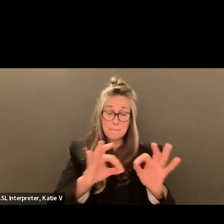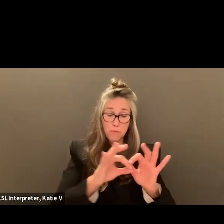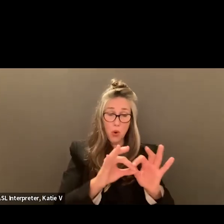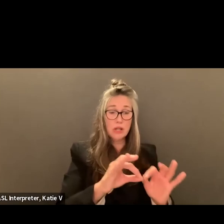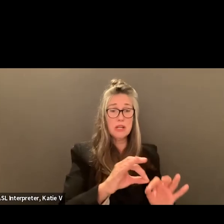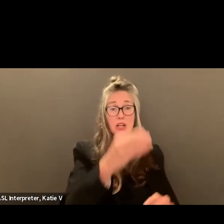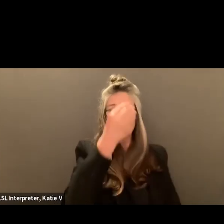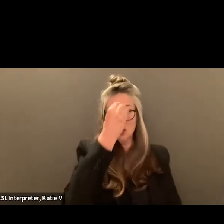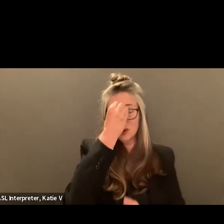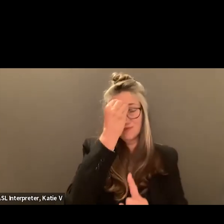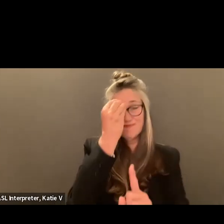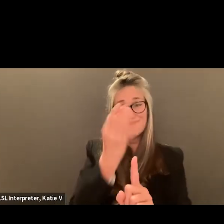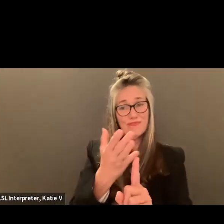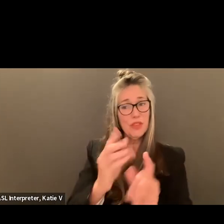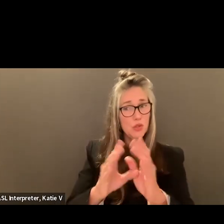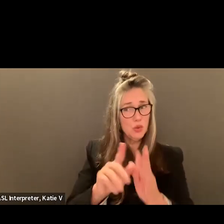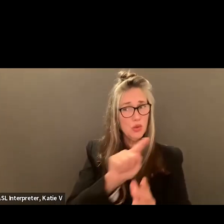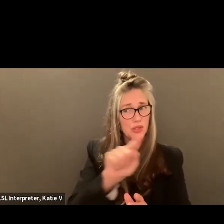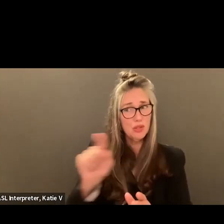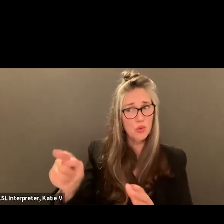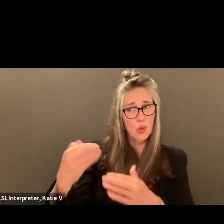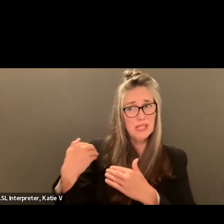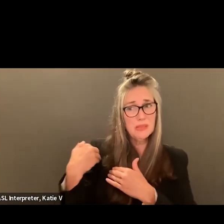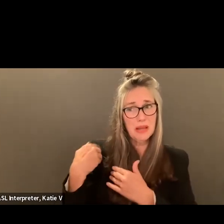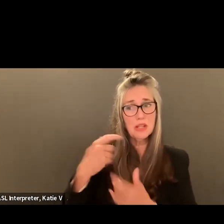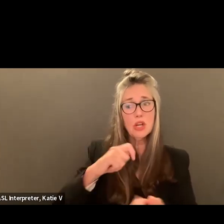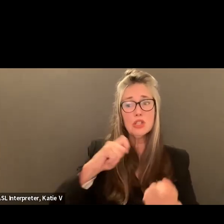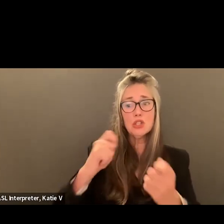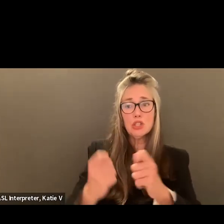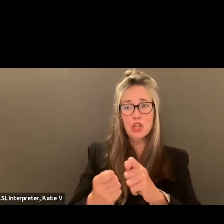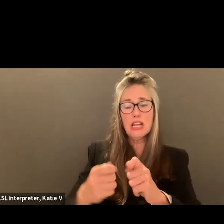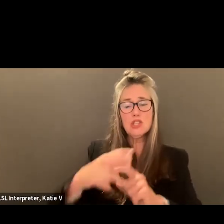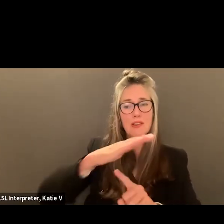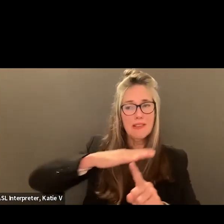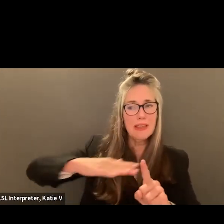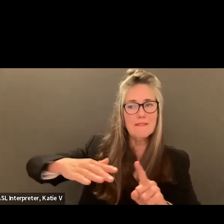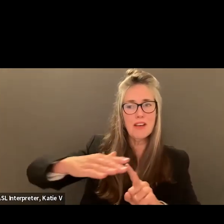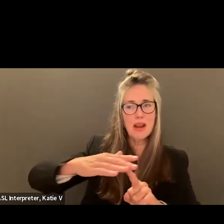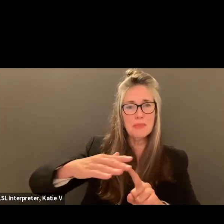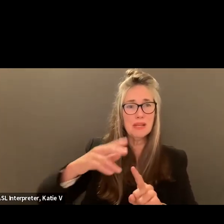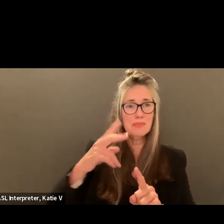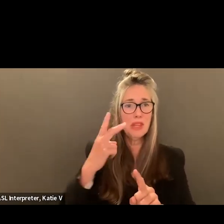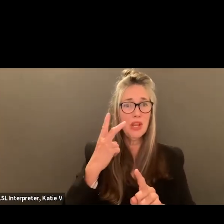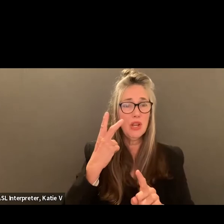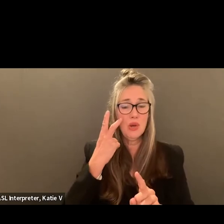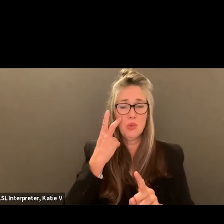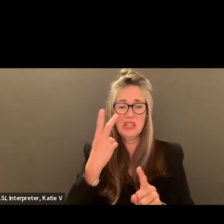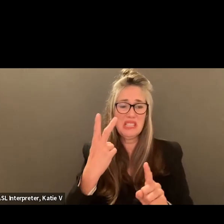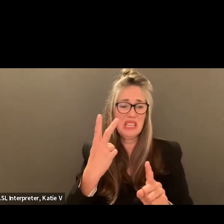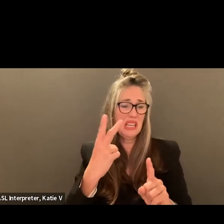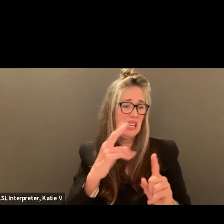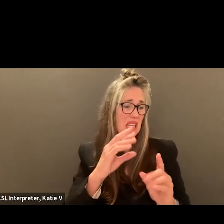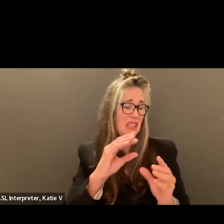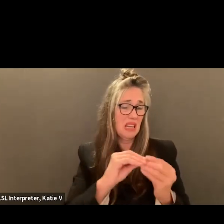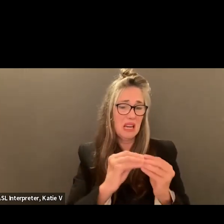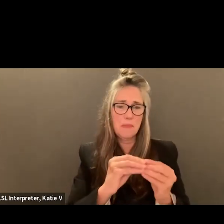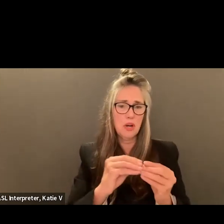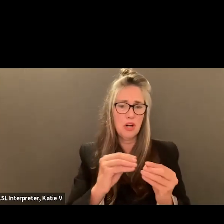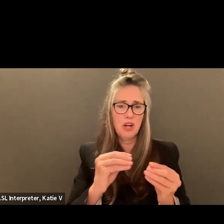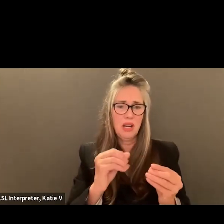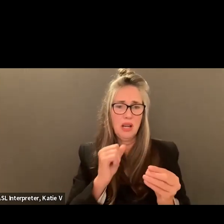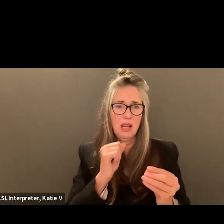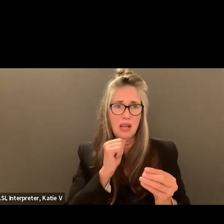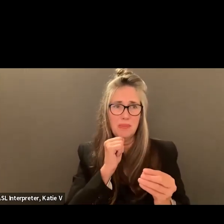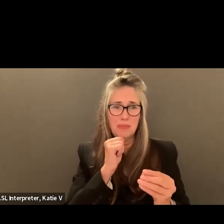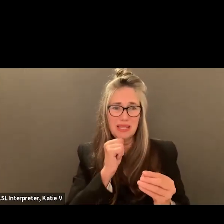They understand how critical they are to changing the environment. And if you're looking at these numbers and, you know, not calling anyone out, but we as a district,